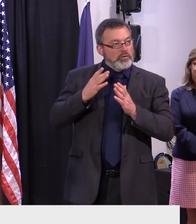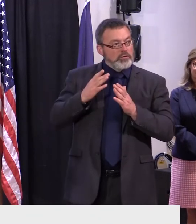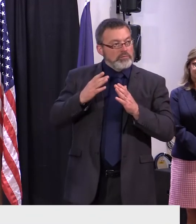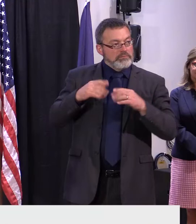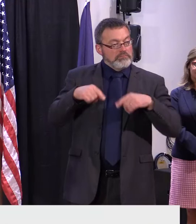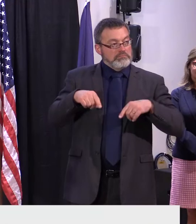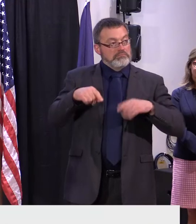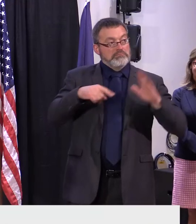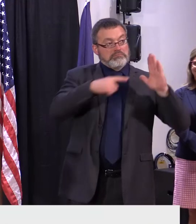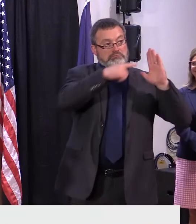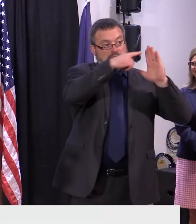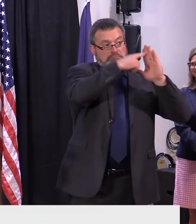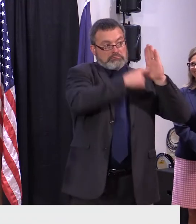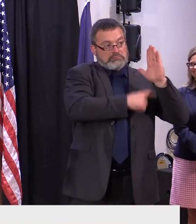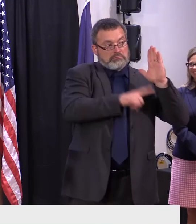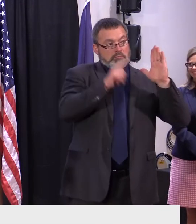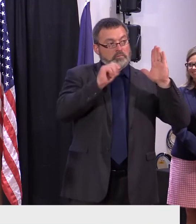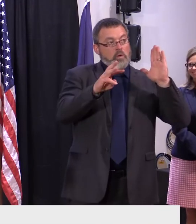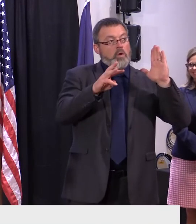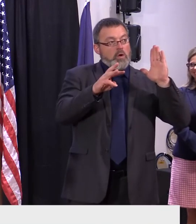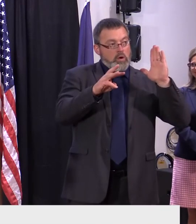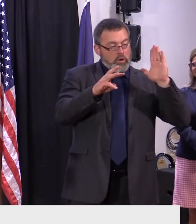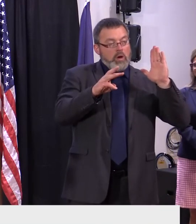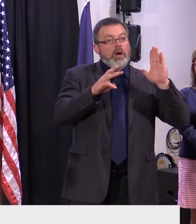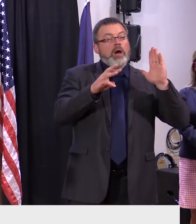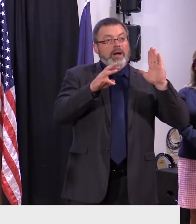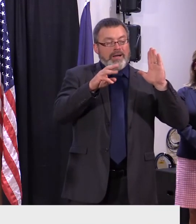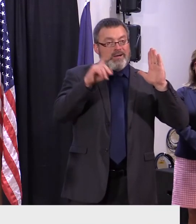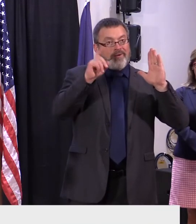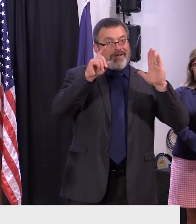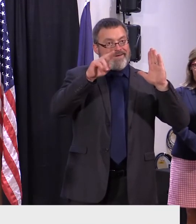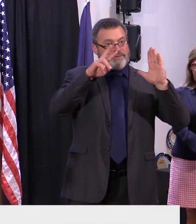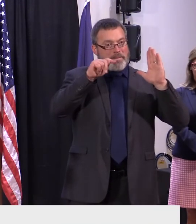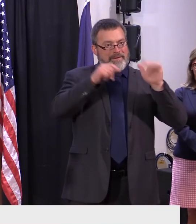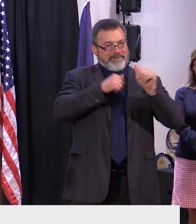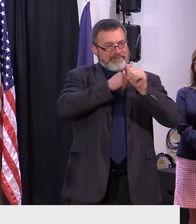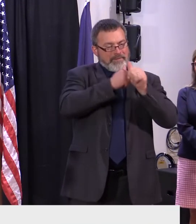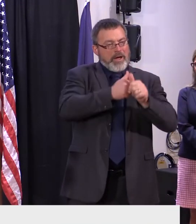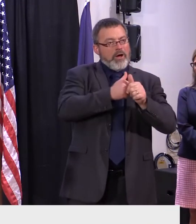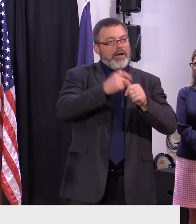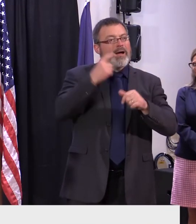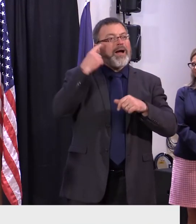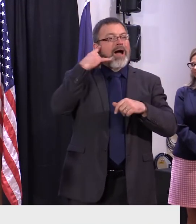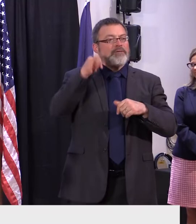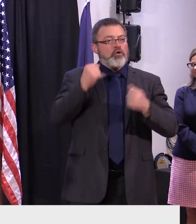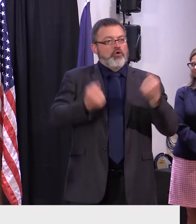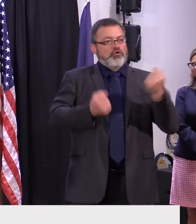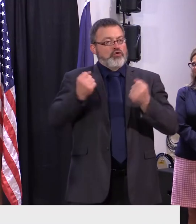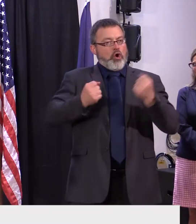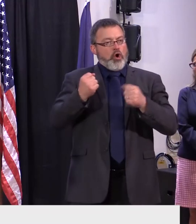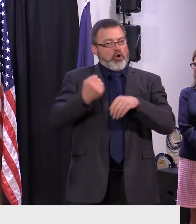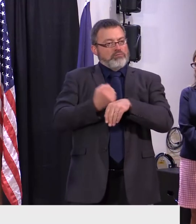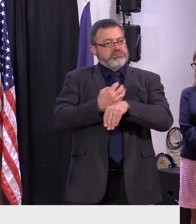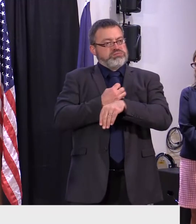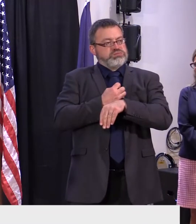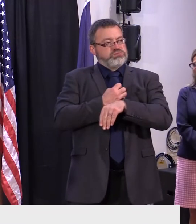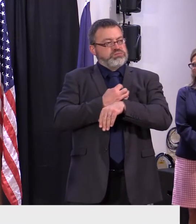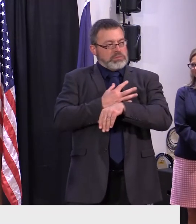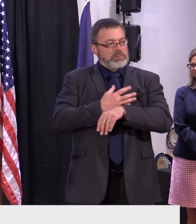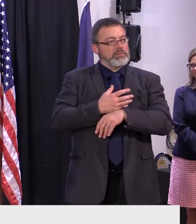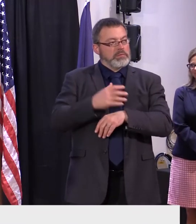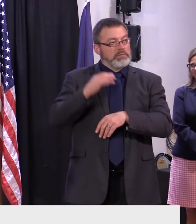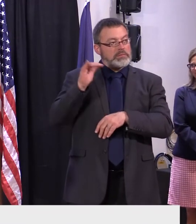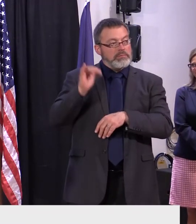follow california emission standards and a rule to follow california's recent decision to ban the sale of new